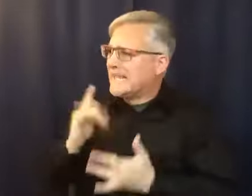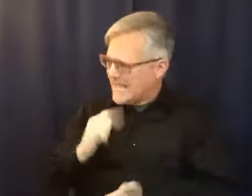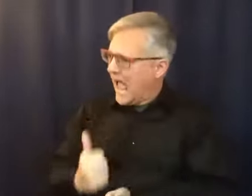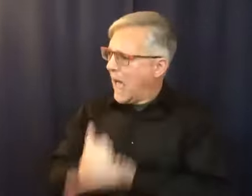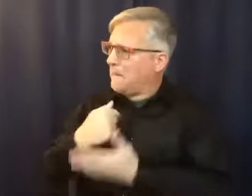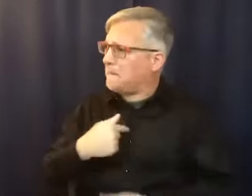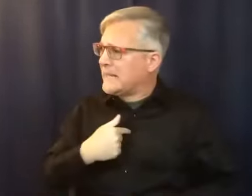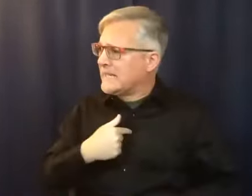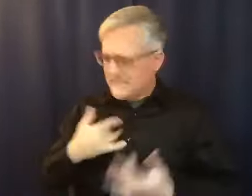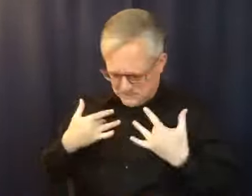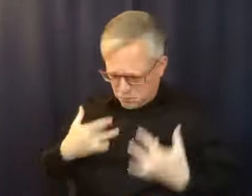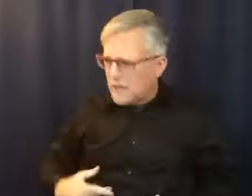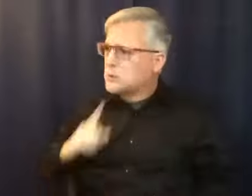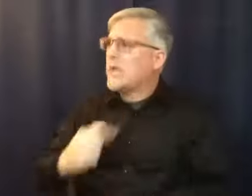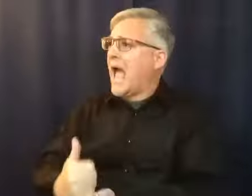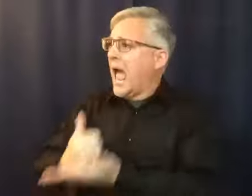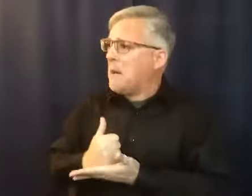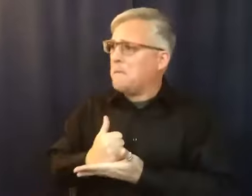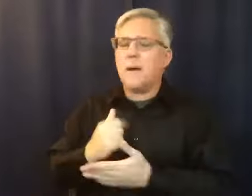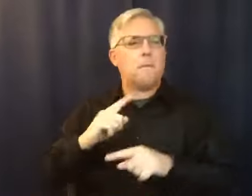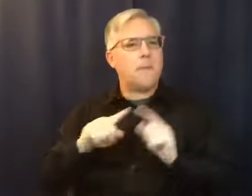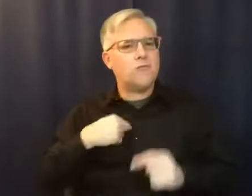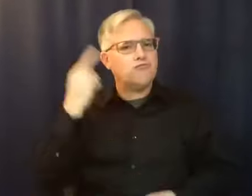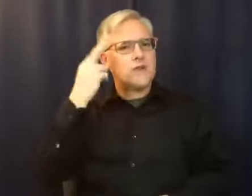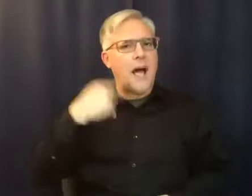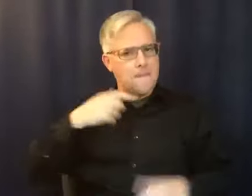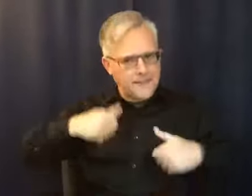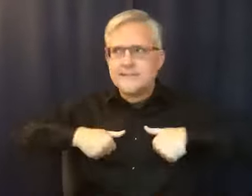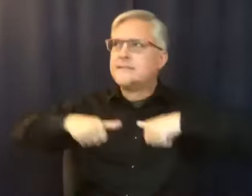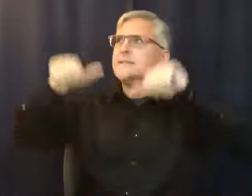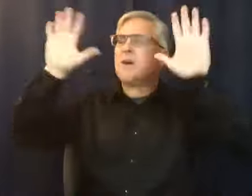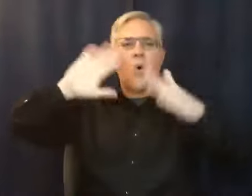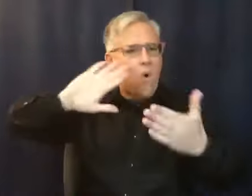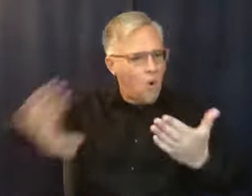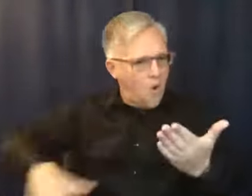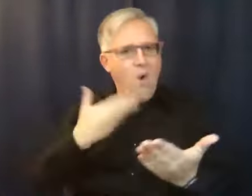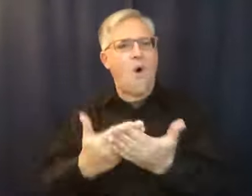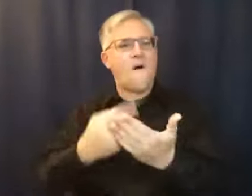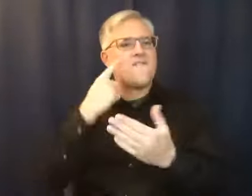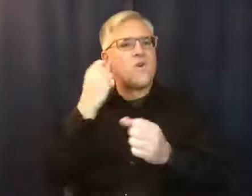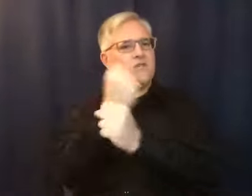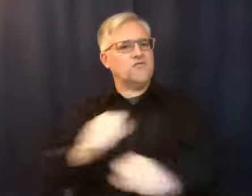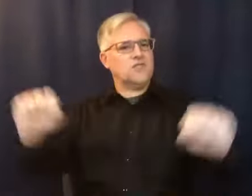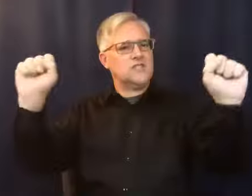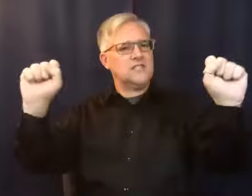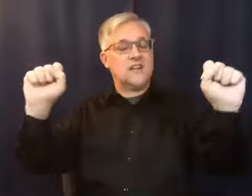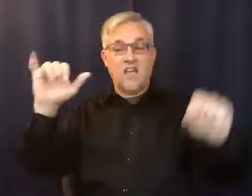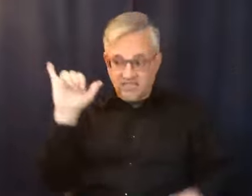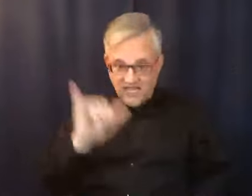if I'm going to ever be free. And that was a miracle that came out of working those steps. I realized that God in his own